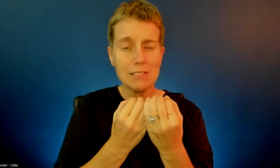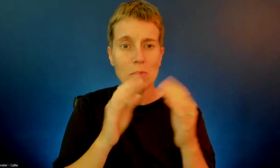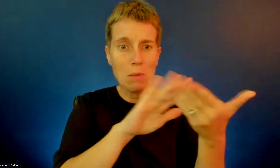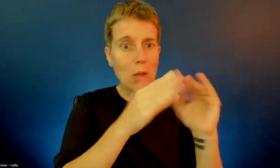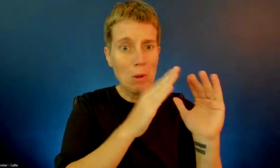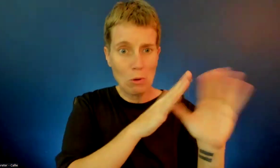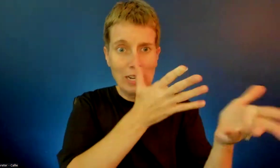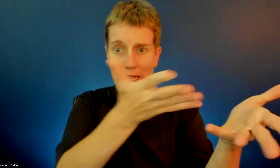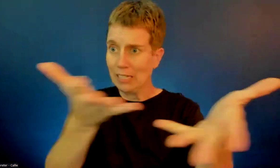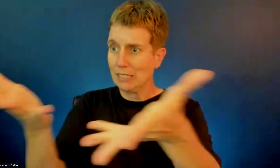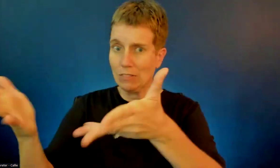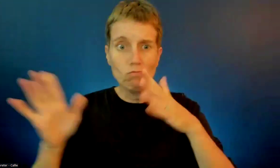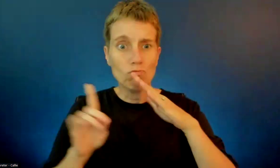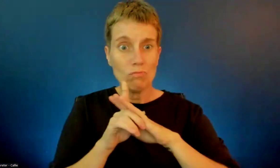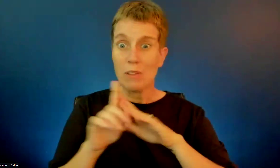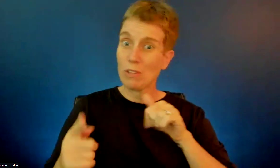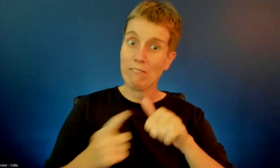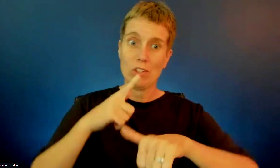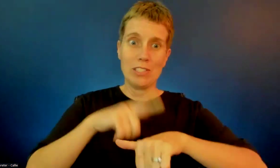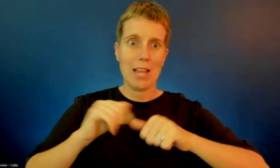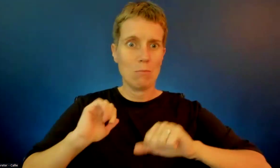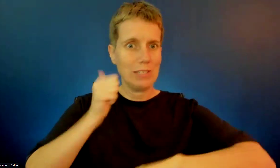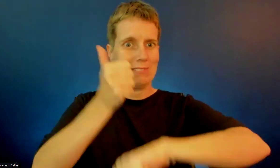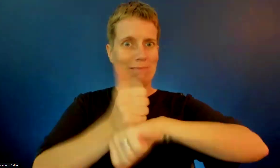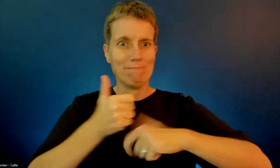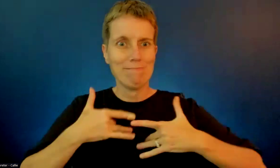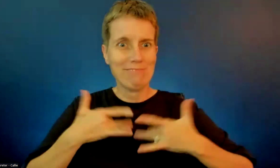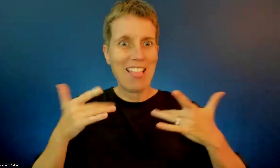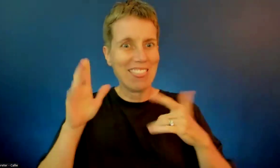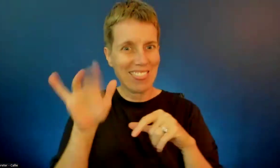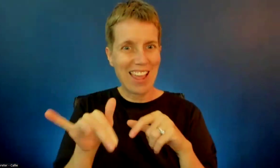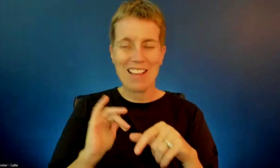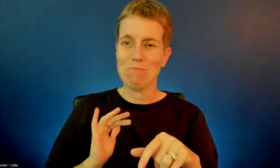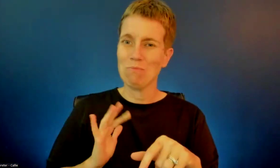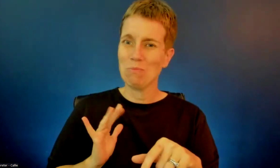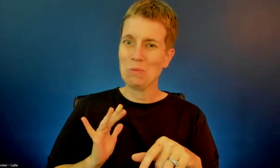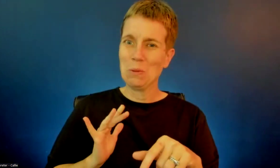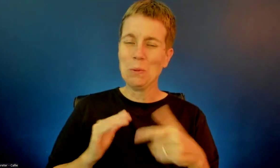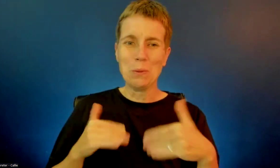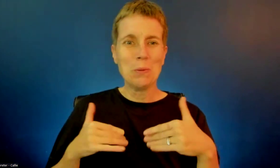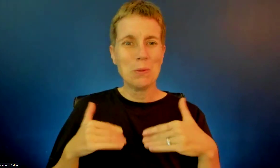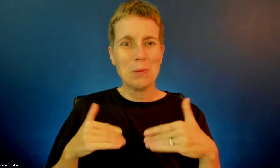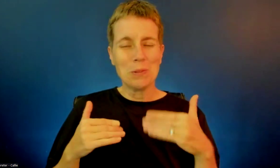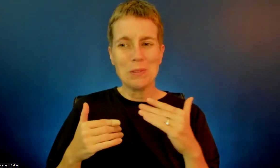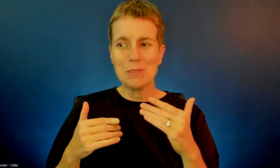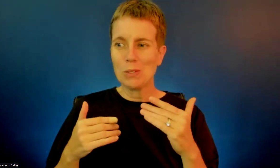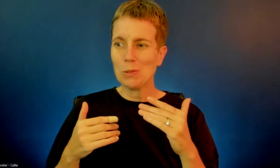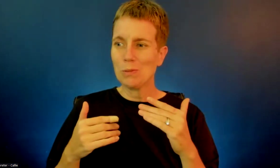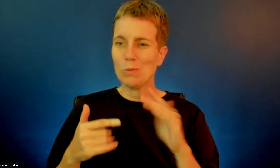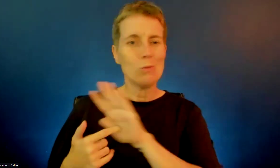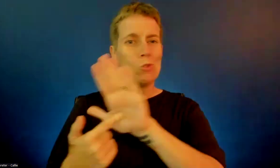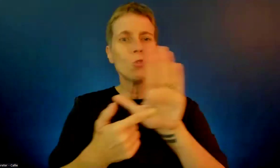was our first time putting on an event like that. So it was really good to be able to showcase the